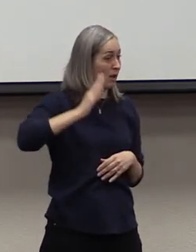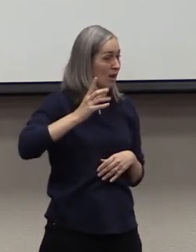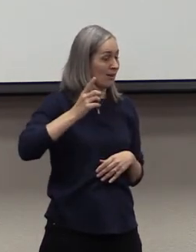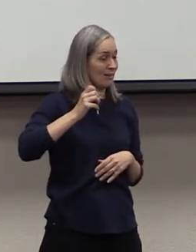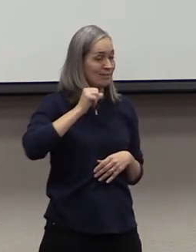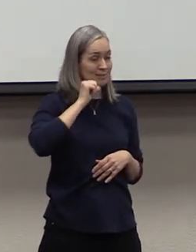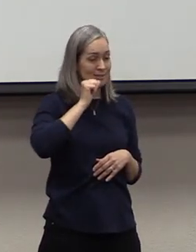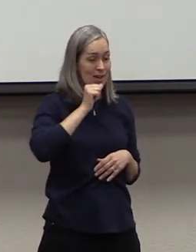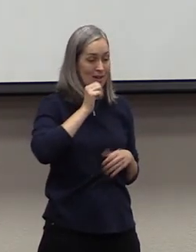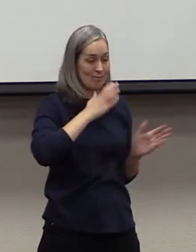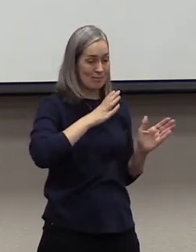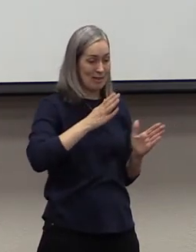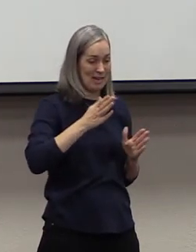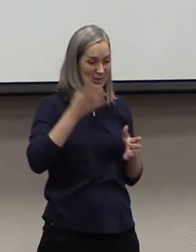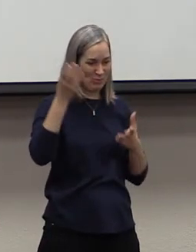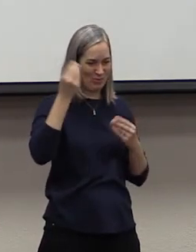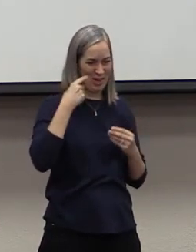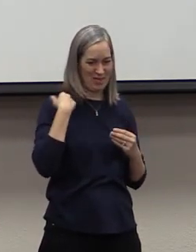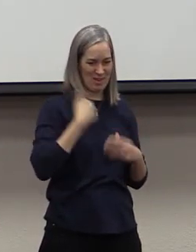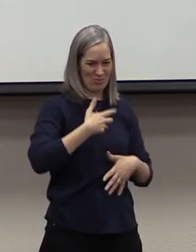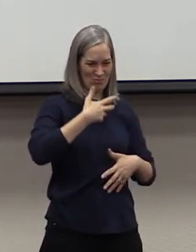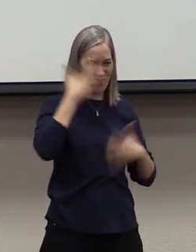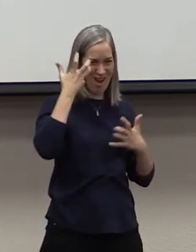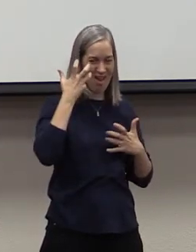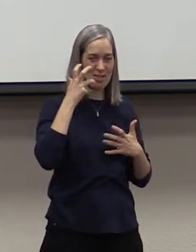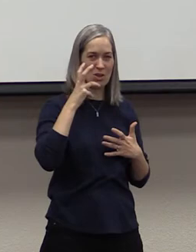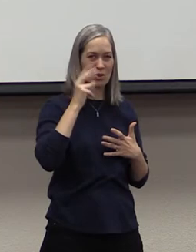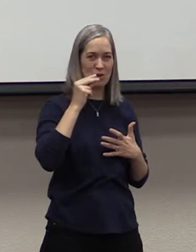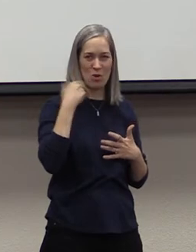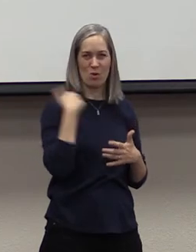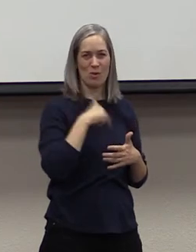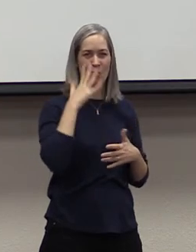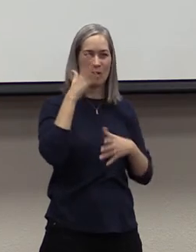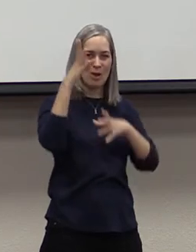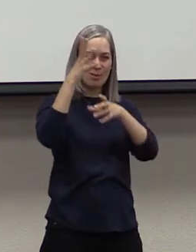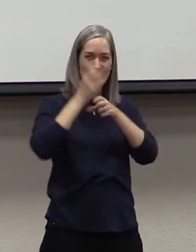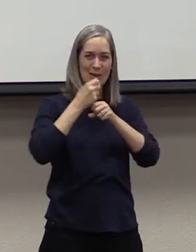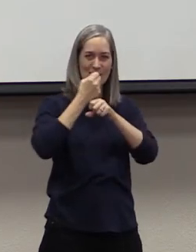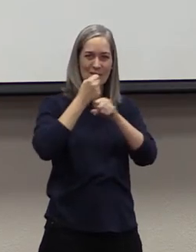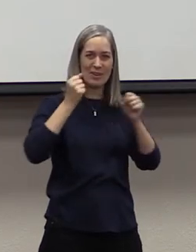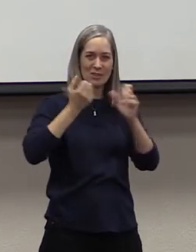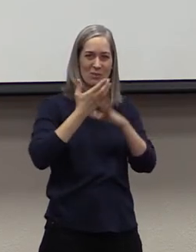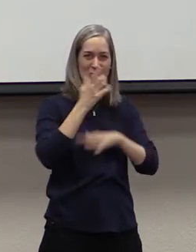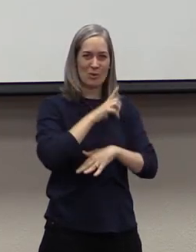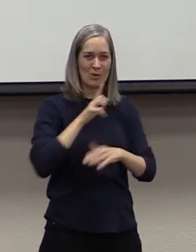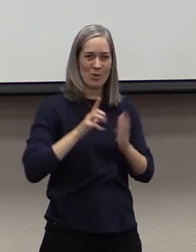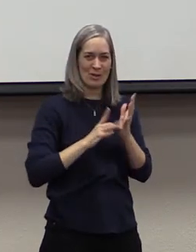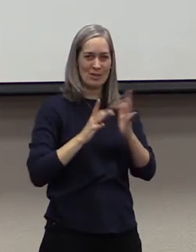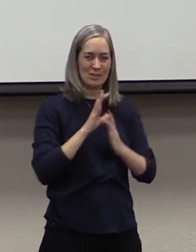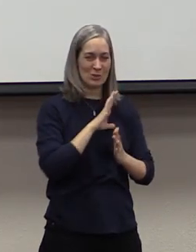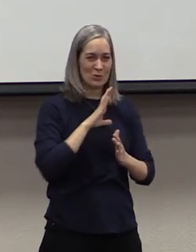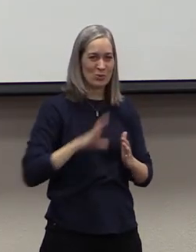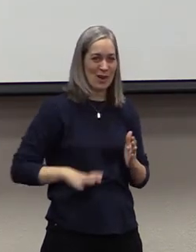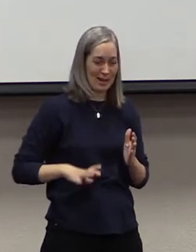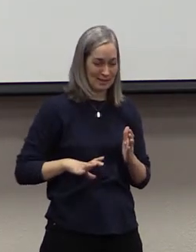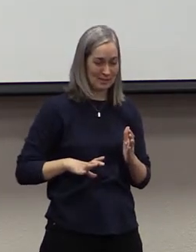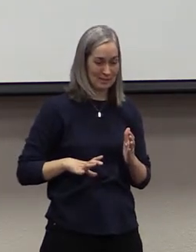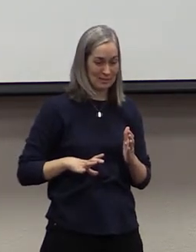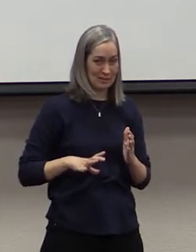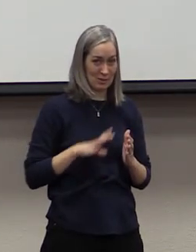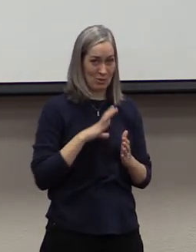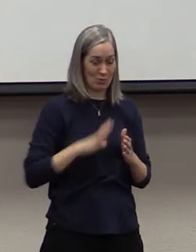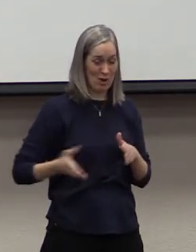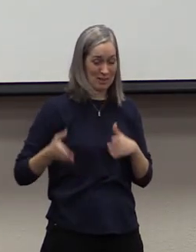not destined us for wrath, but to obtain salvation through our Lord Jesus Christ, who died for us,